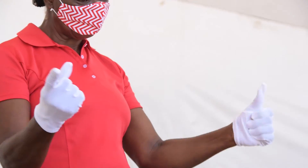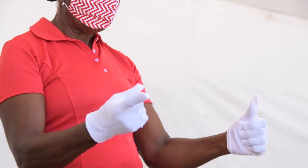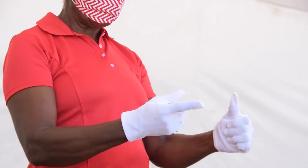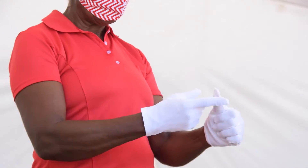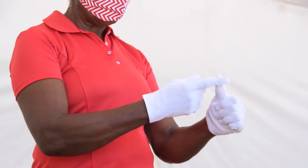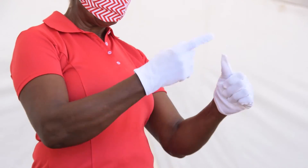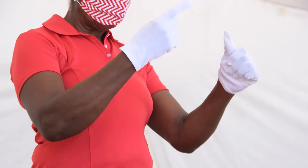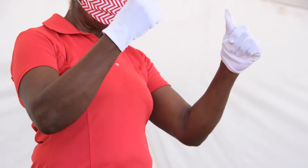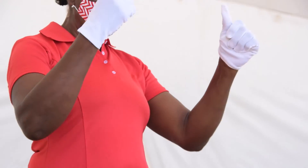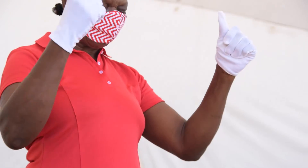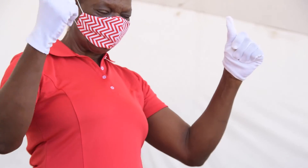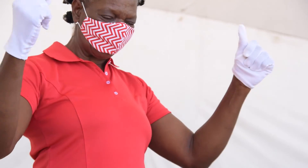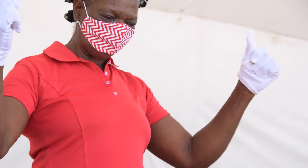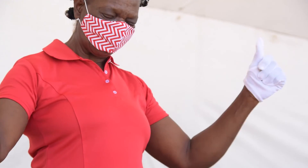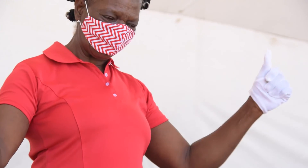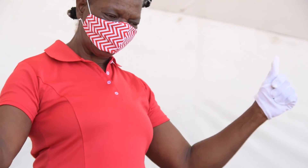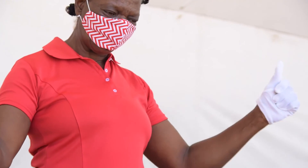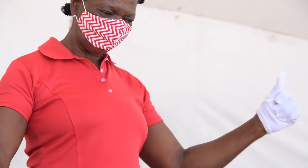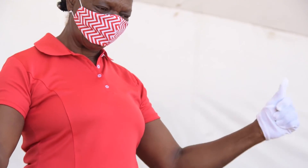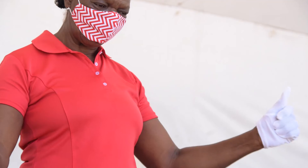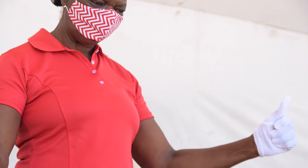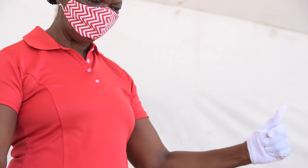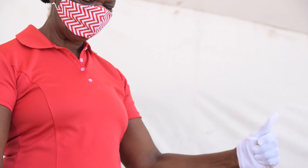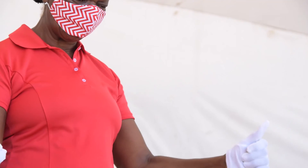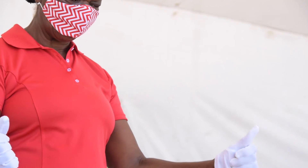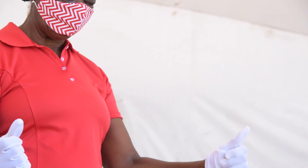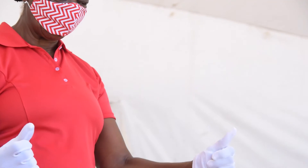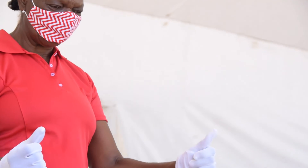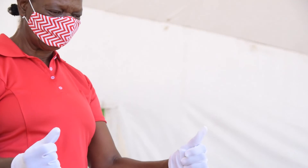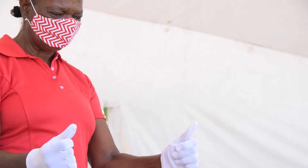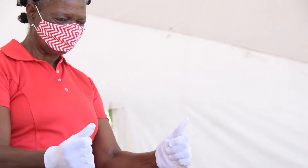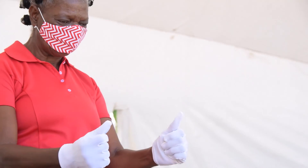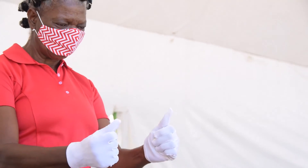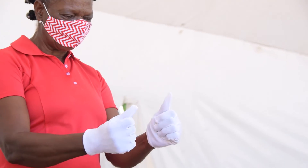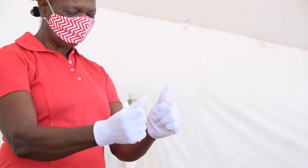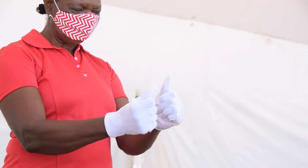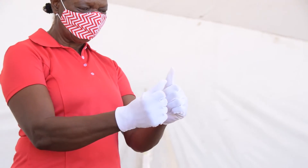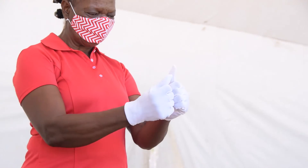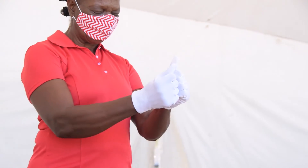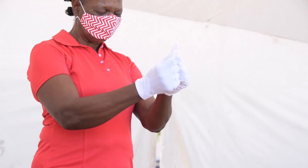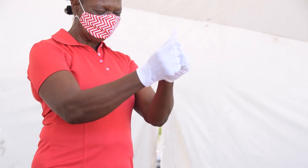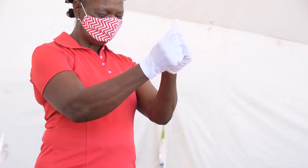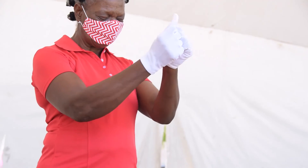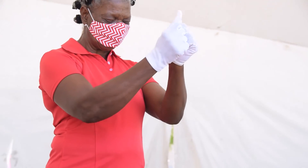live with